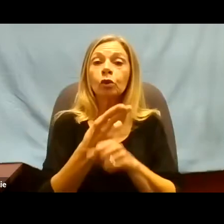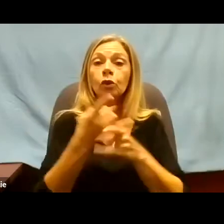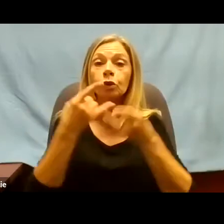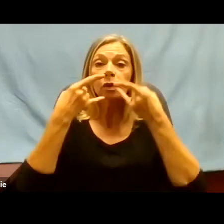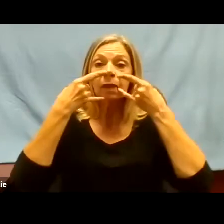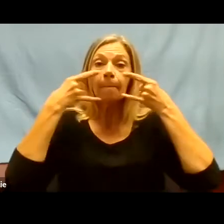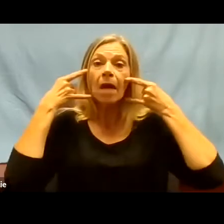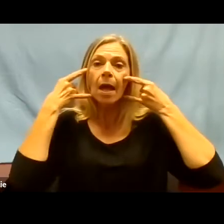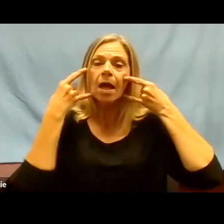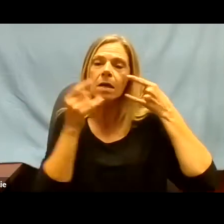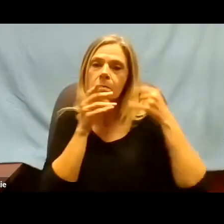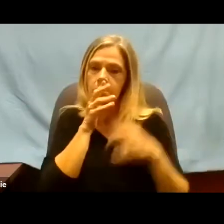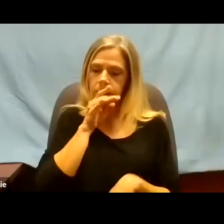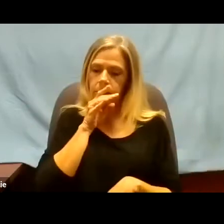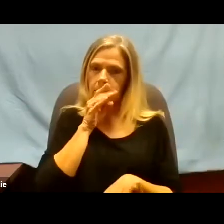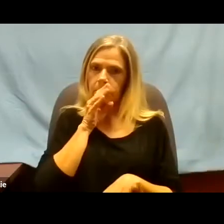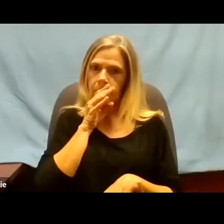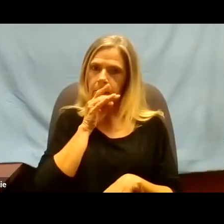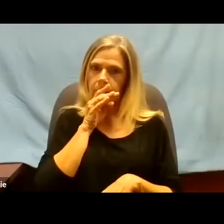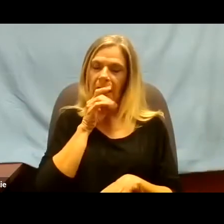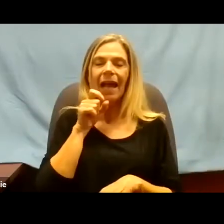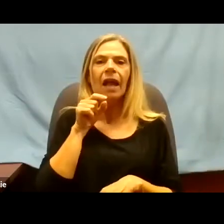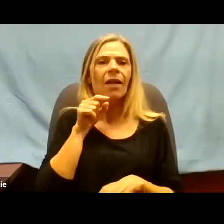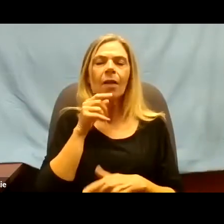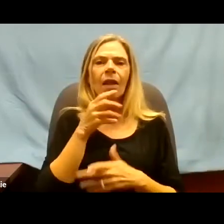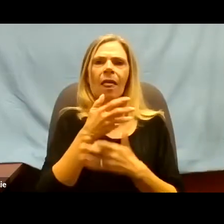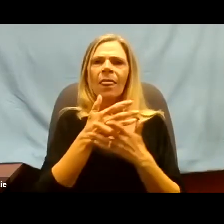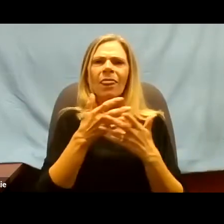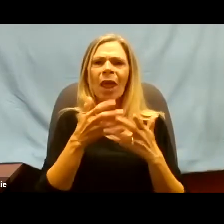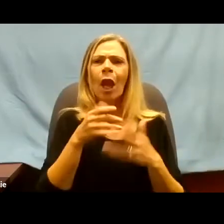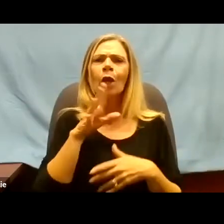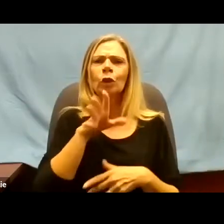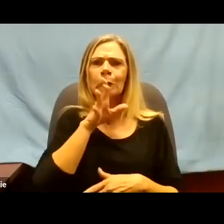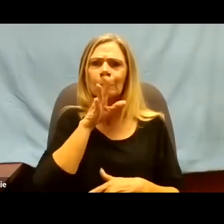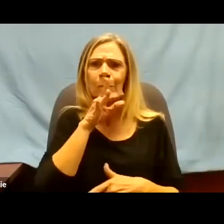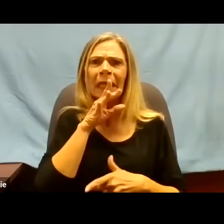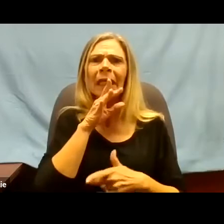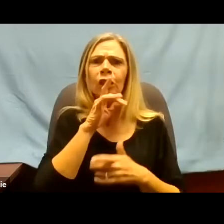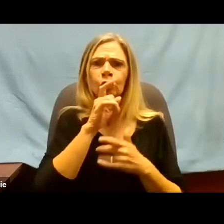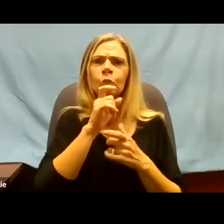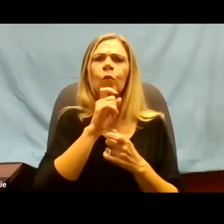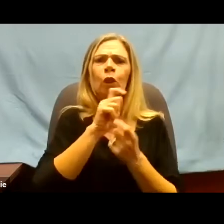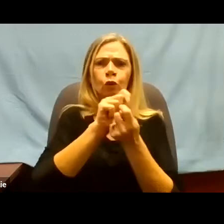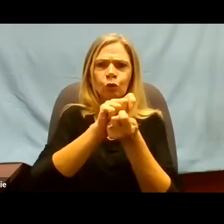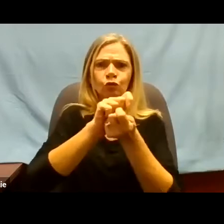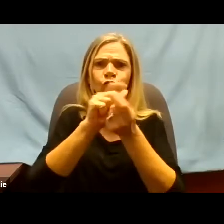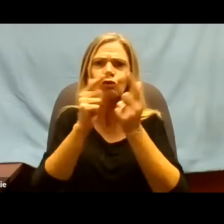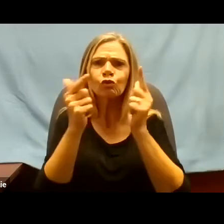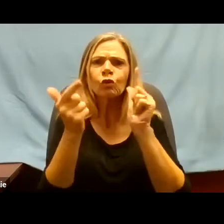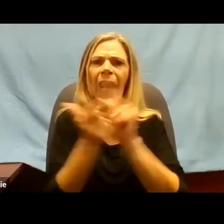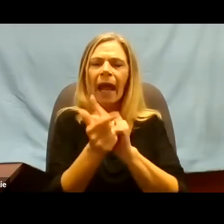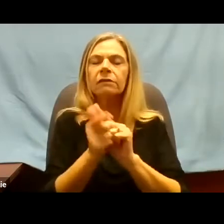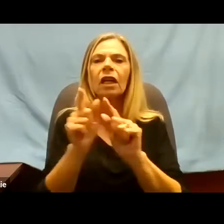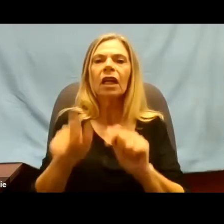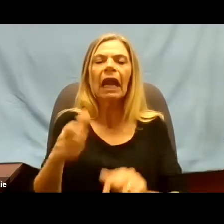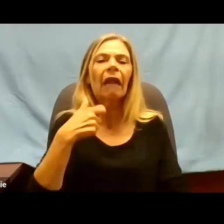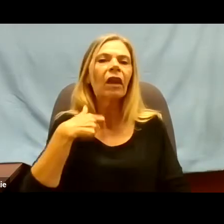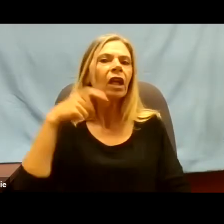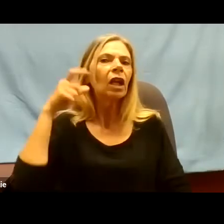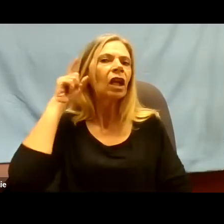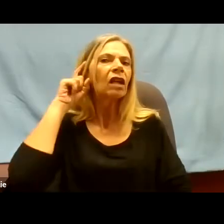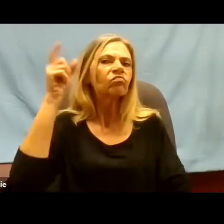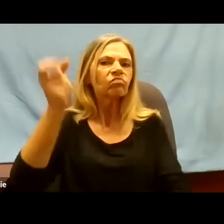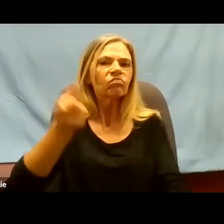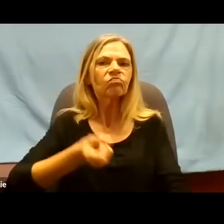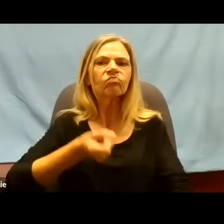translate their speech so you can actually hear it, and you can hear what people are saying six feet away with a